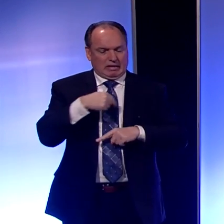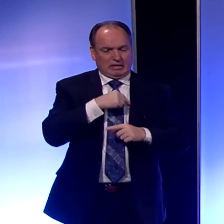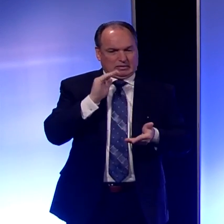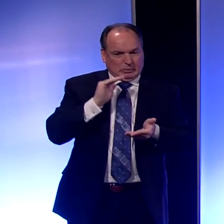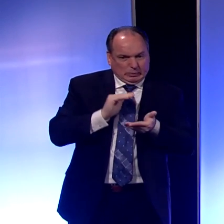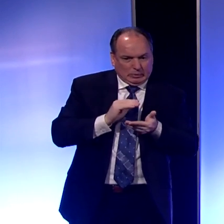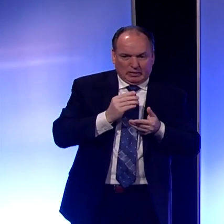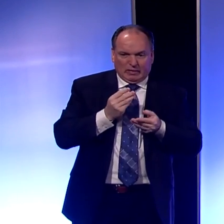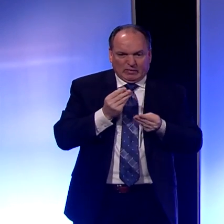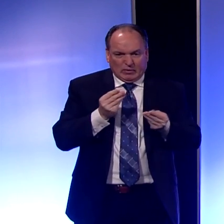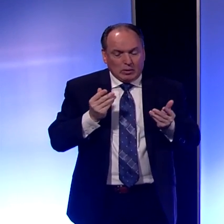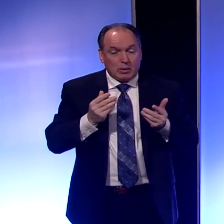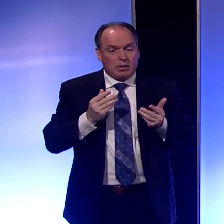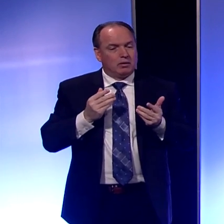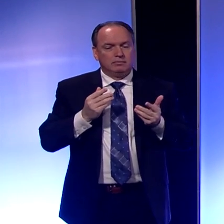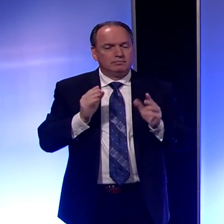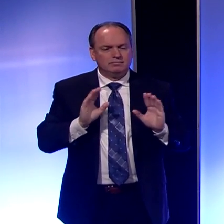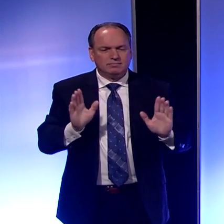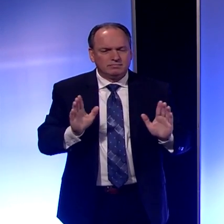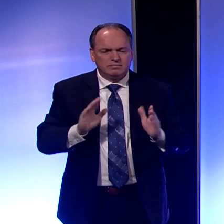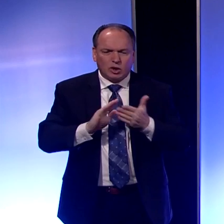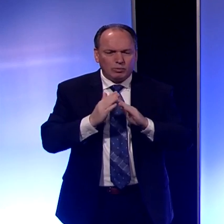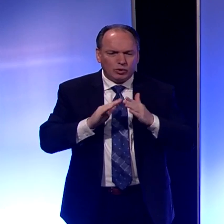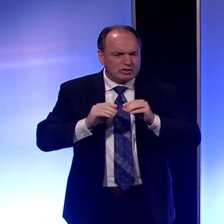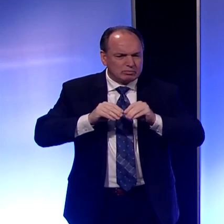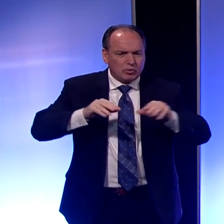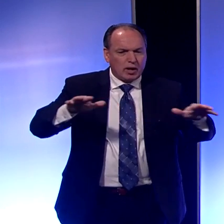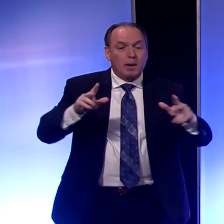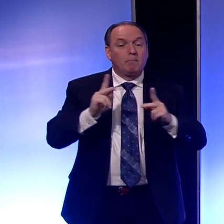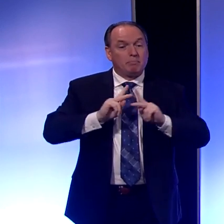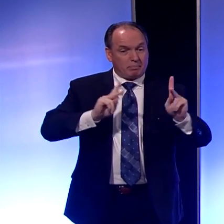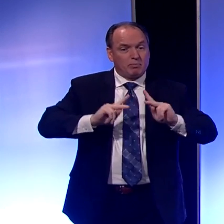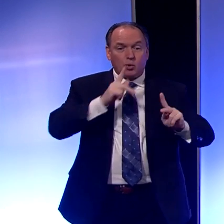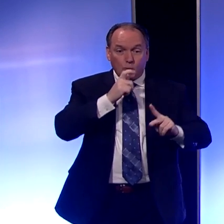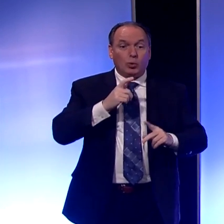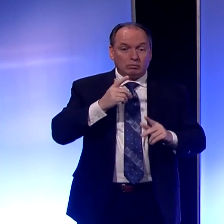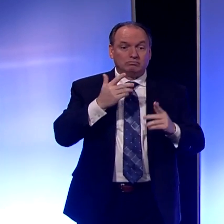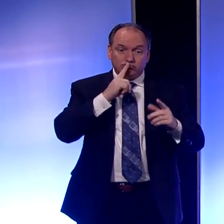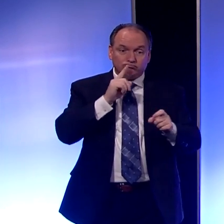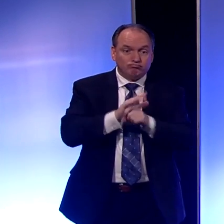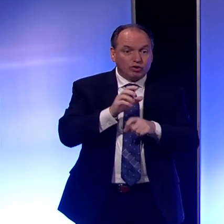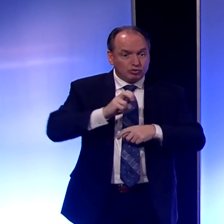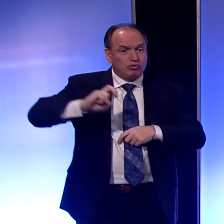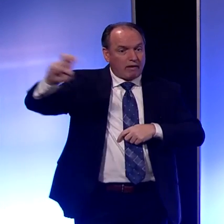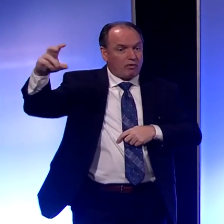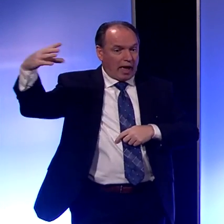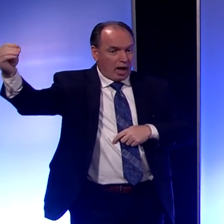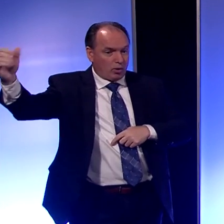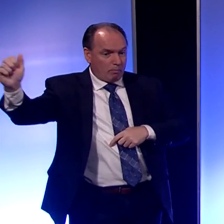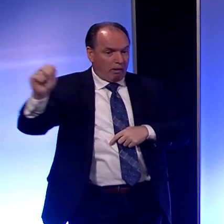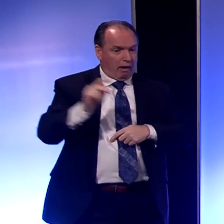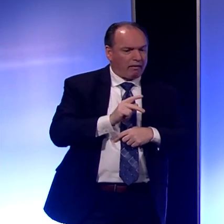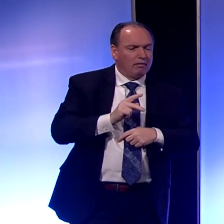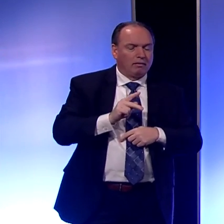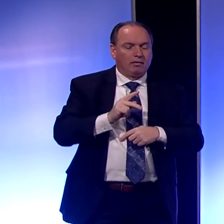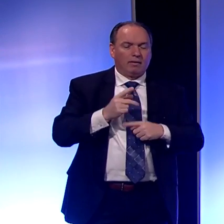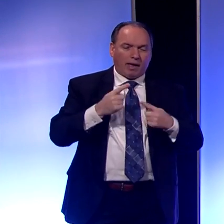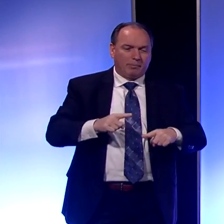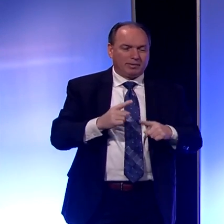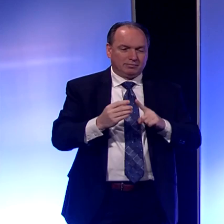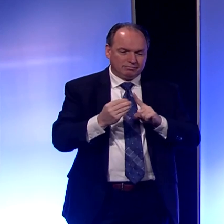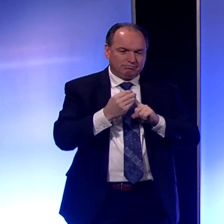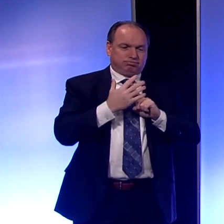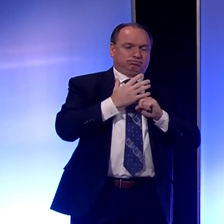community spread. What we're seeing is people are traveling outside of our community and they are bringing COVID-19 back here. And I ask